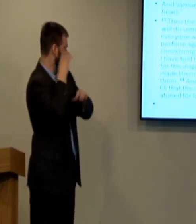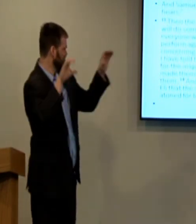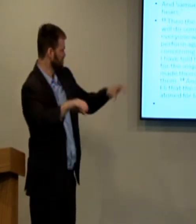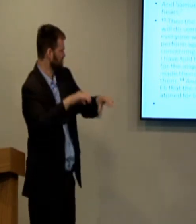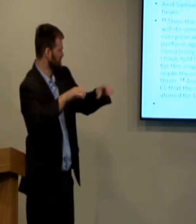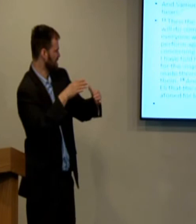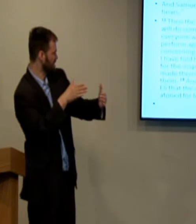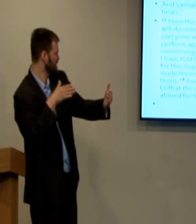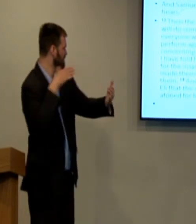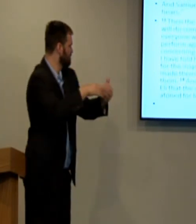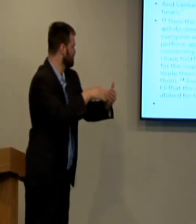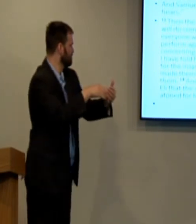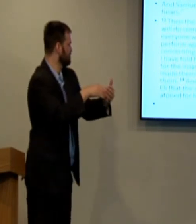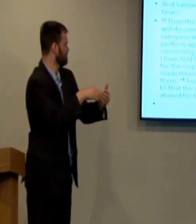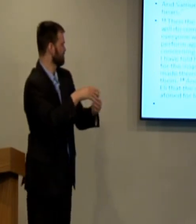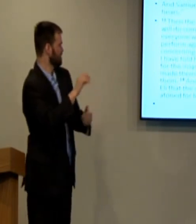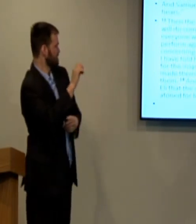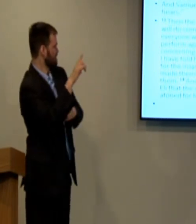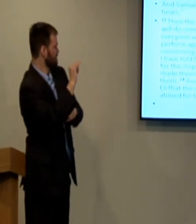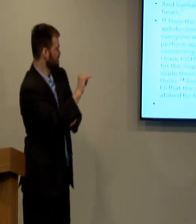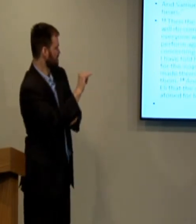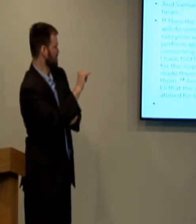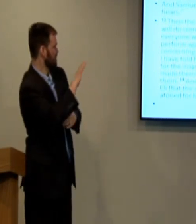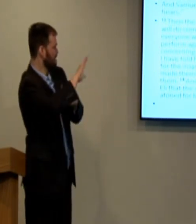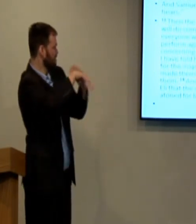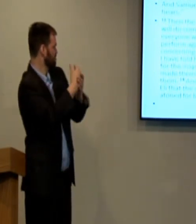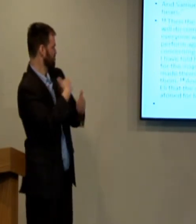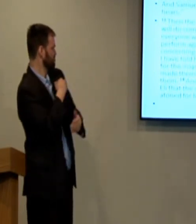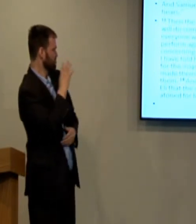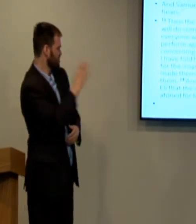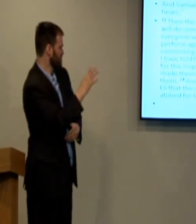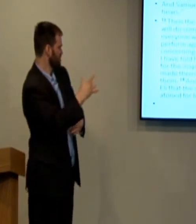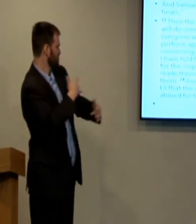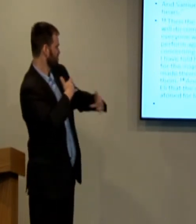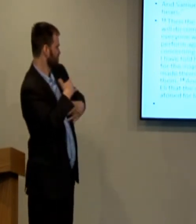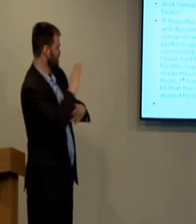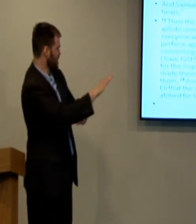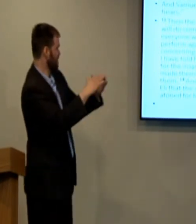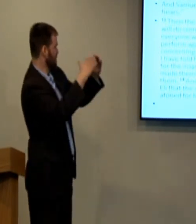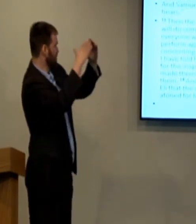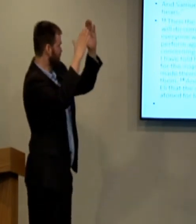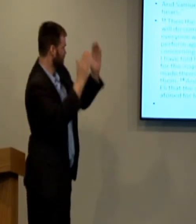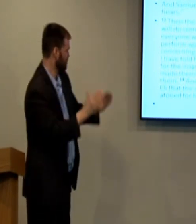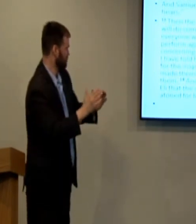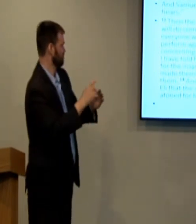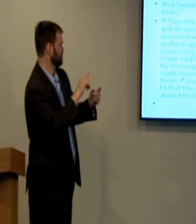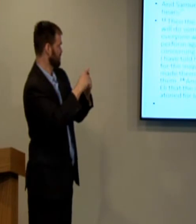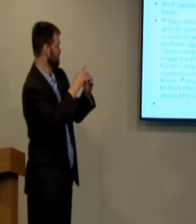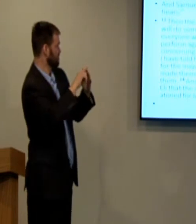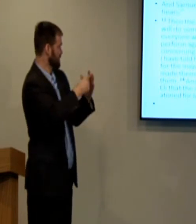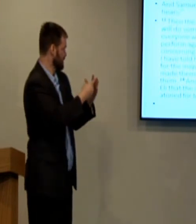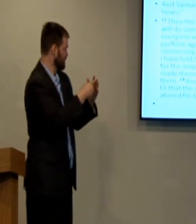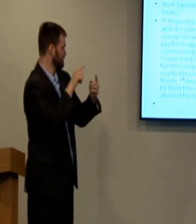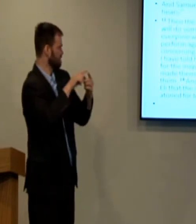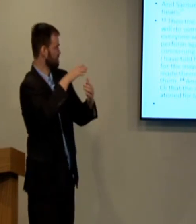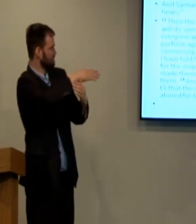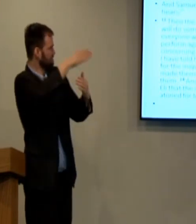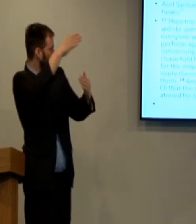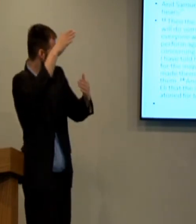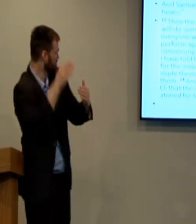And in that day I will perform against Eli all that I have spoken concerning his house from beginning to